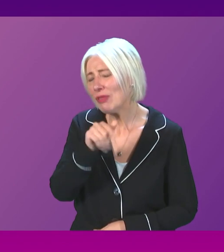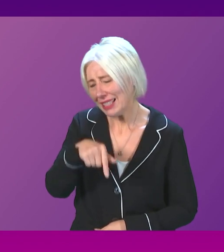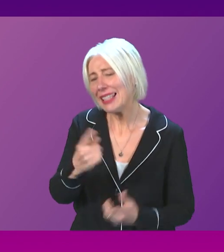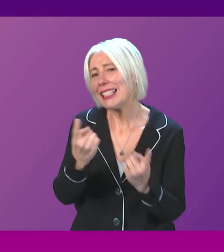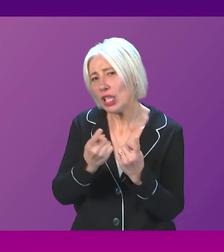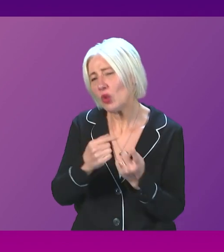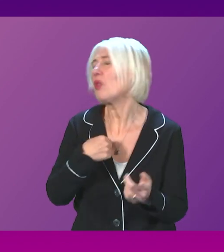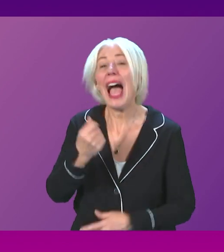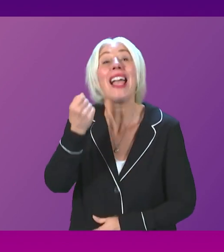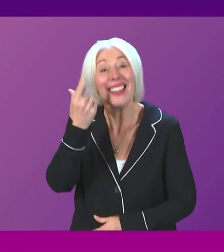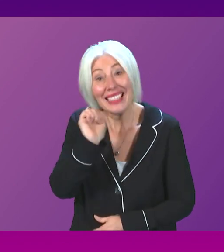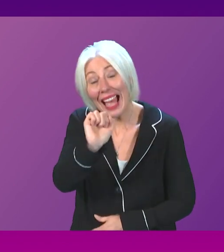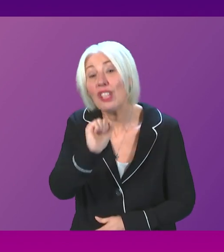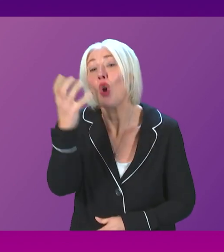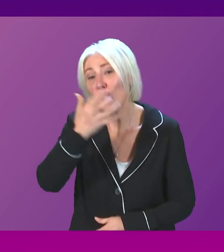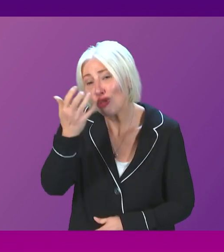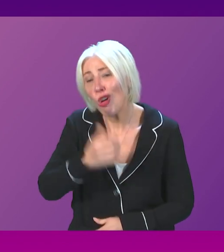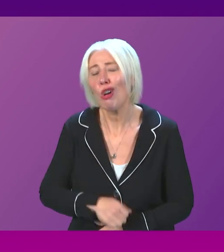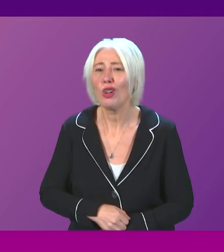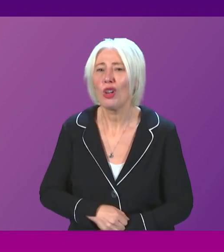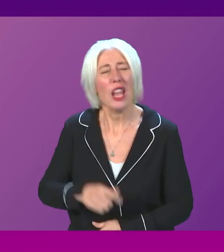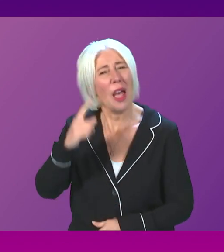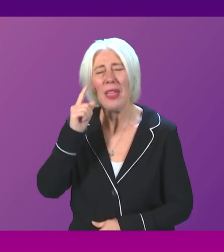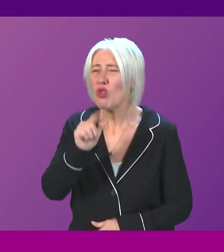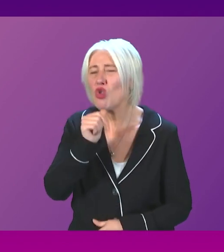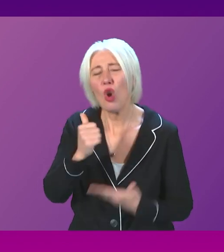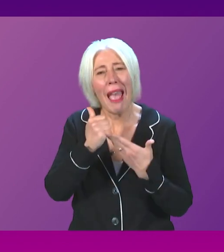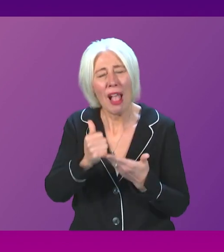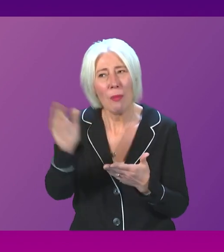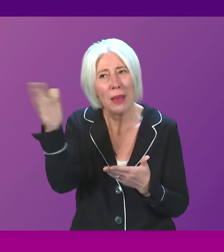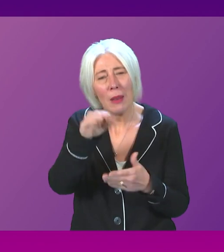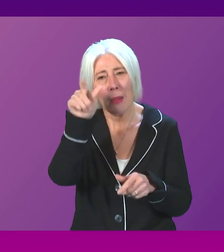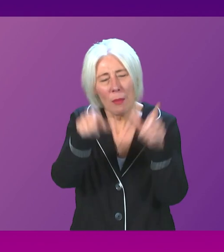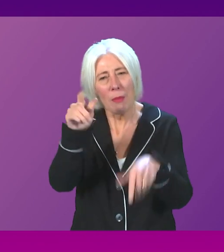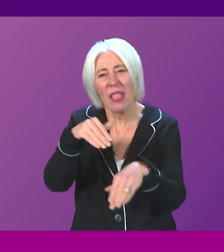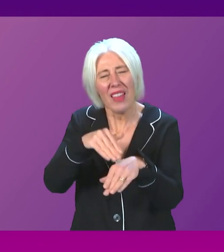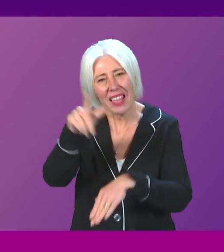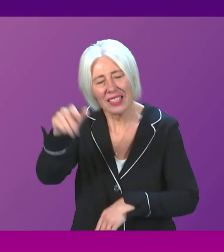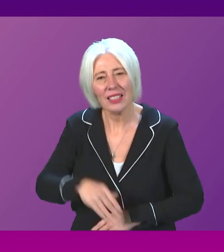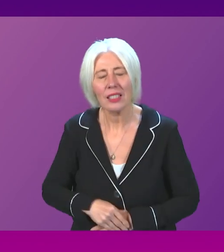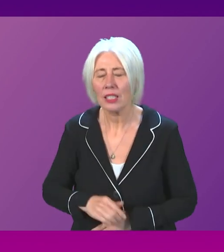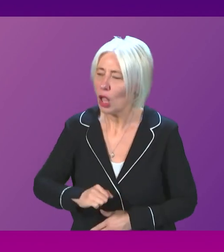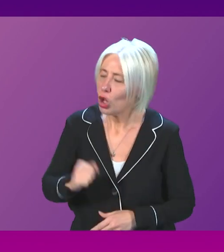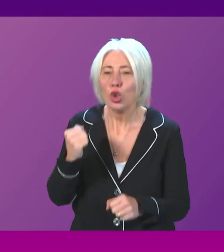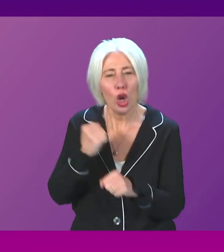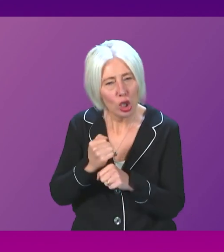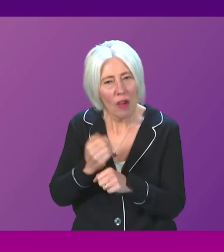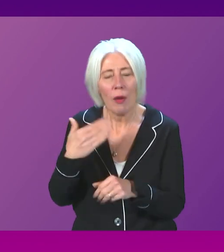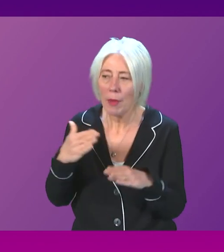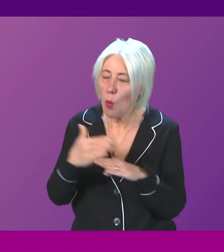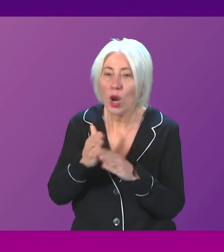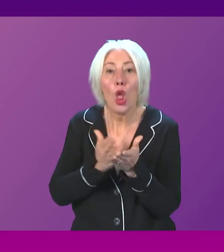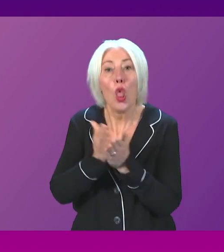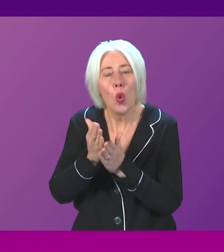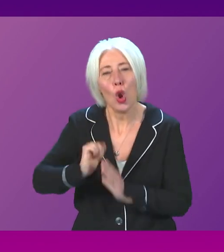understand his concern about, is doing a disservice to everybody affected here. The Scottish Government has been working principally through Scottish